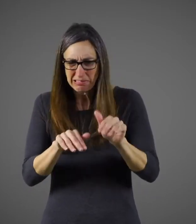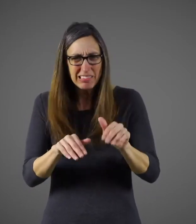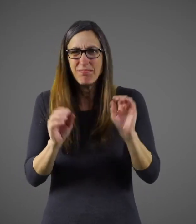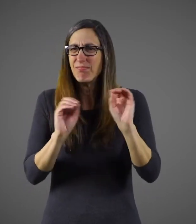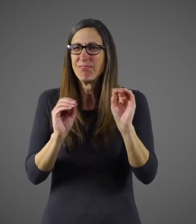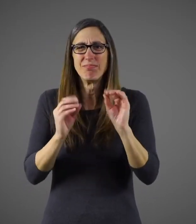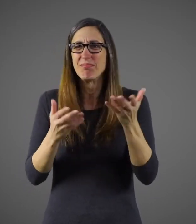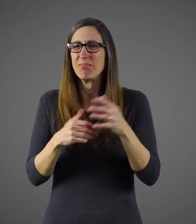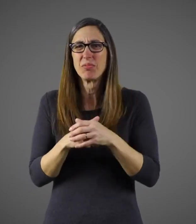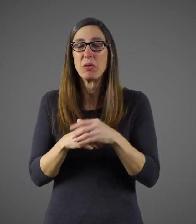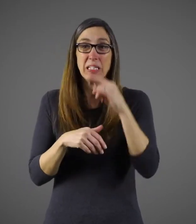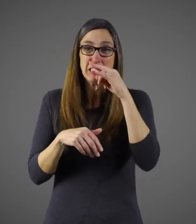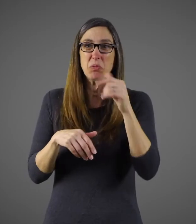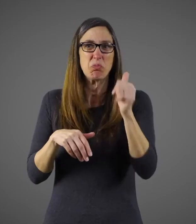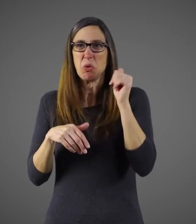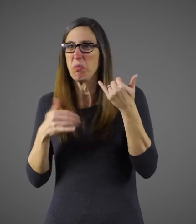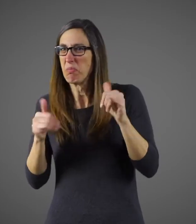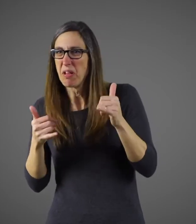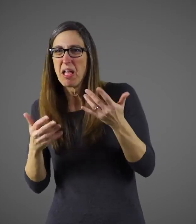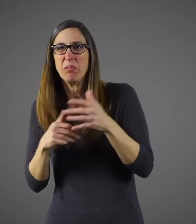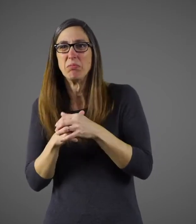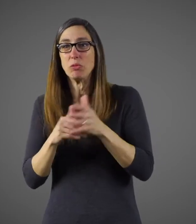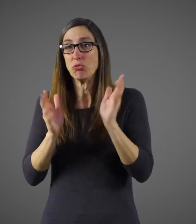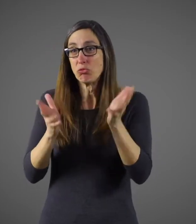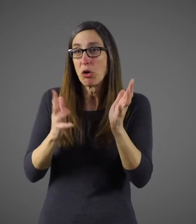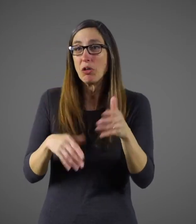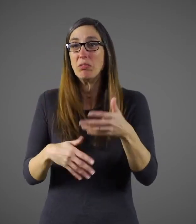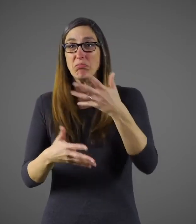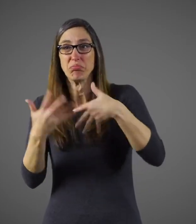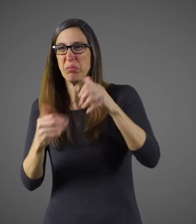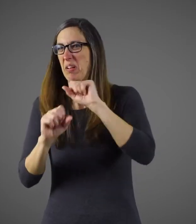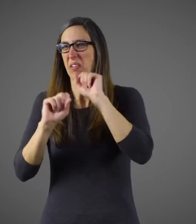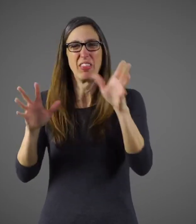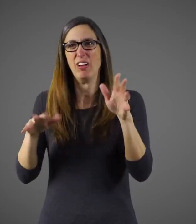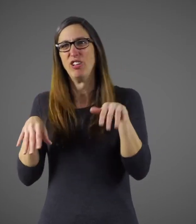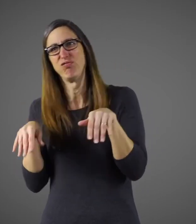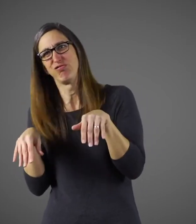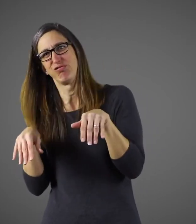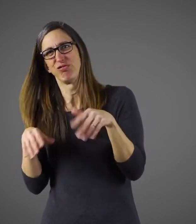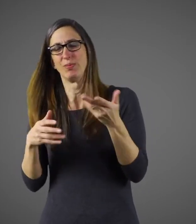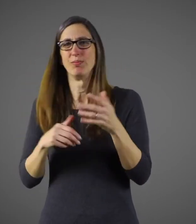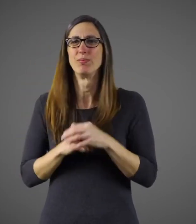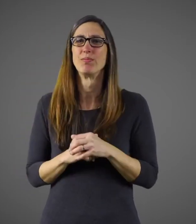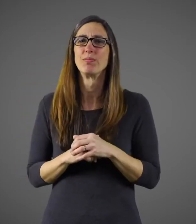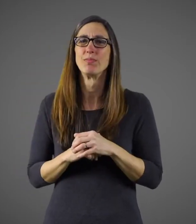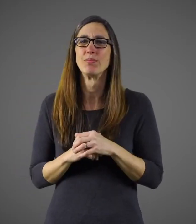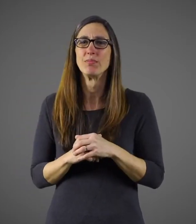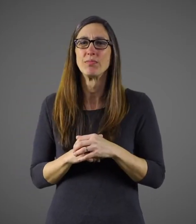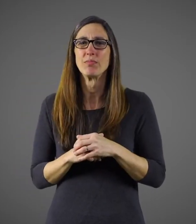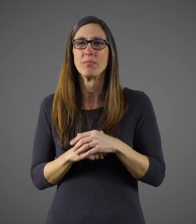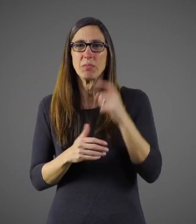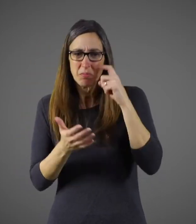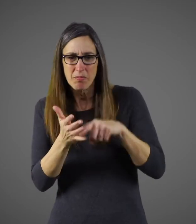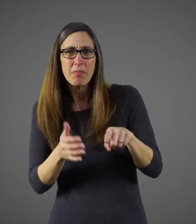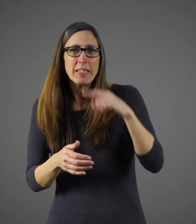If the child is difficult to wake up when you try to rouse them. If the child won't play or talk or show interest in being with others.